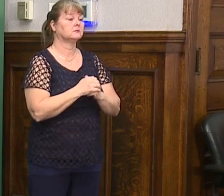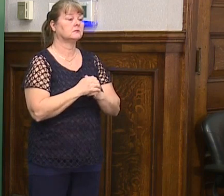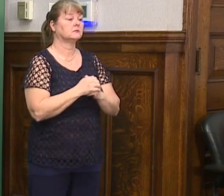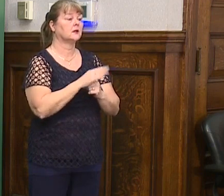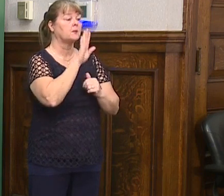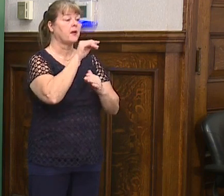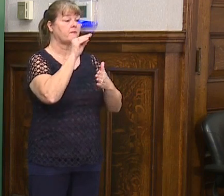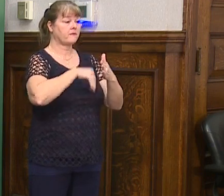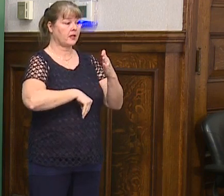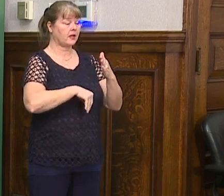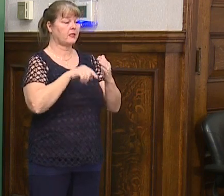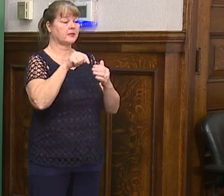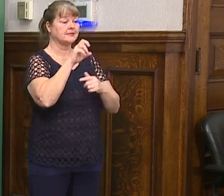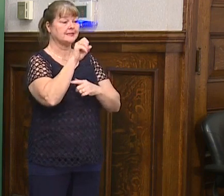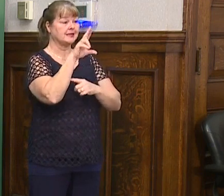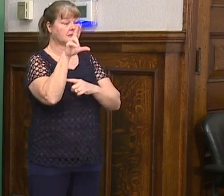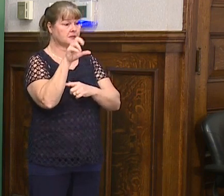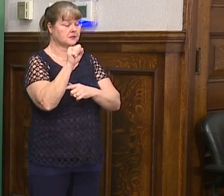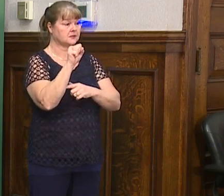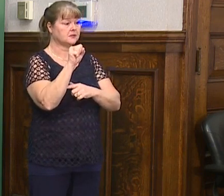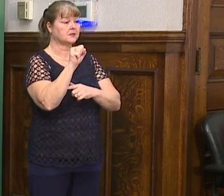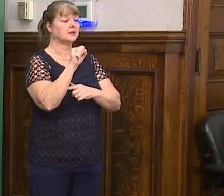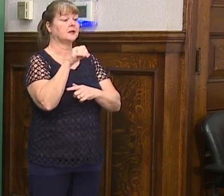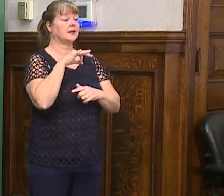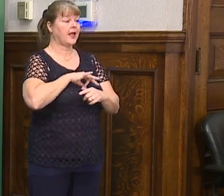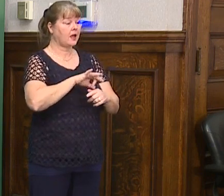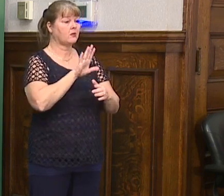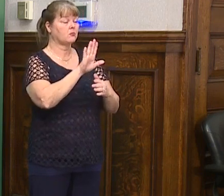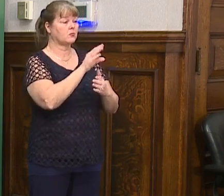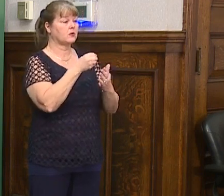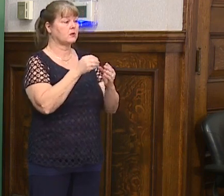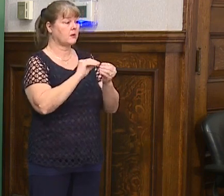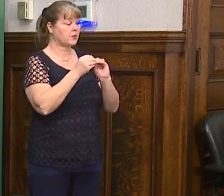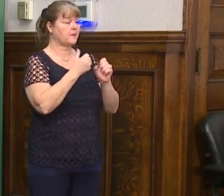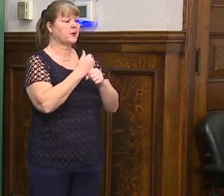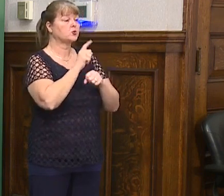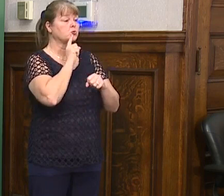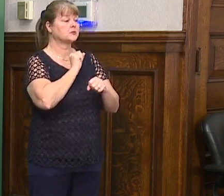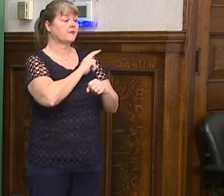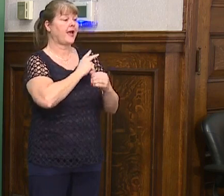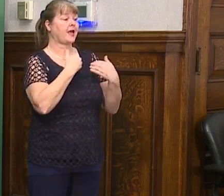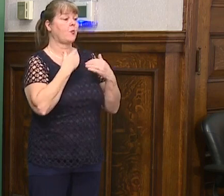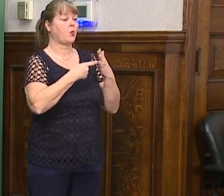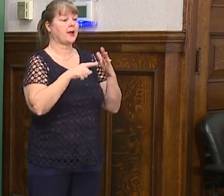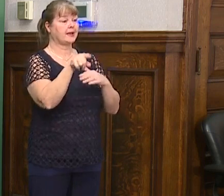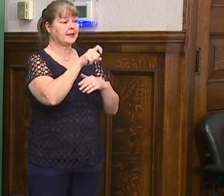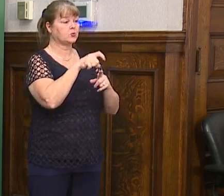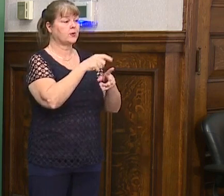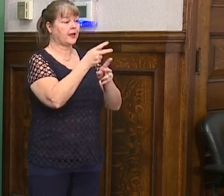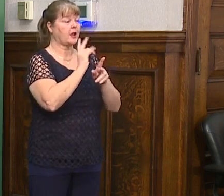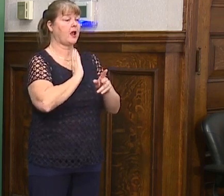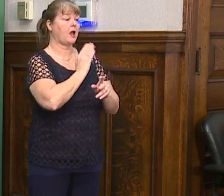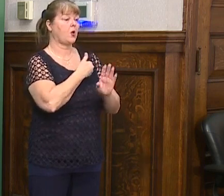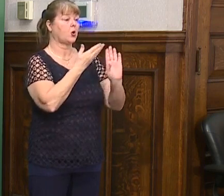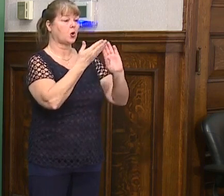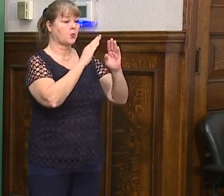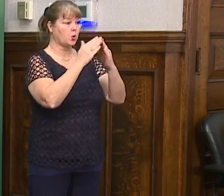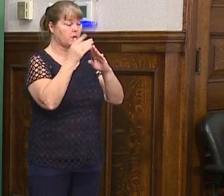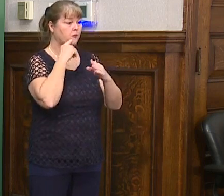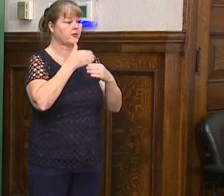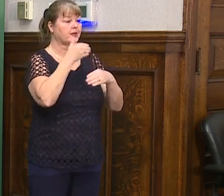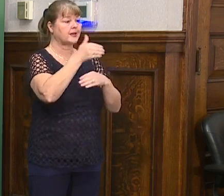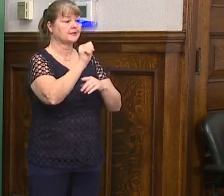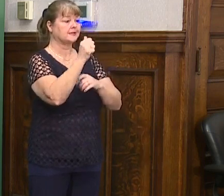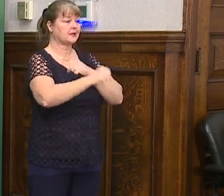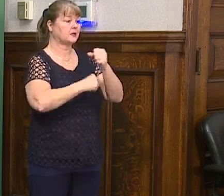By filling out the census and being counted, you make sure that savannah has what it needs to take care of our community for